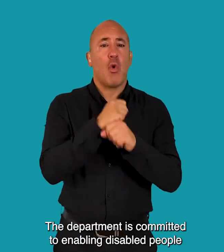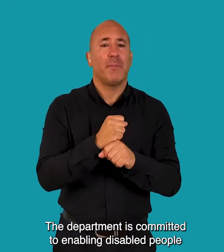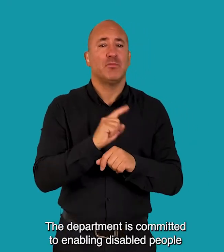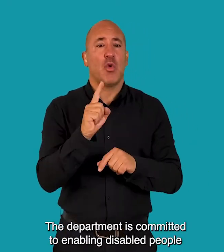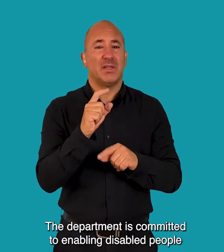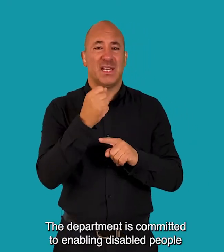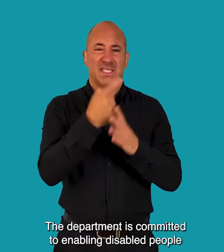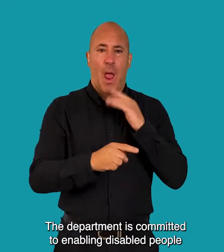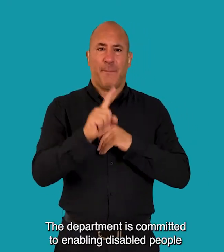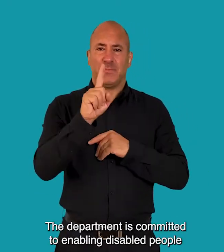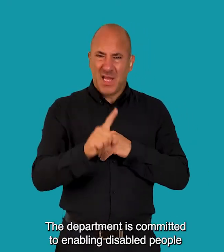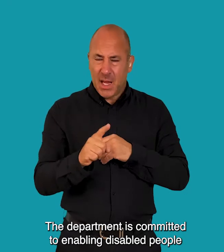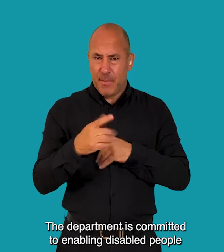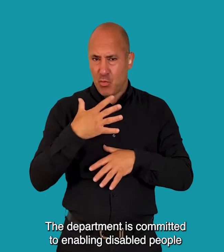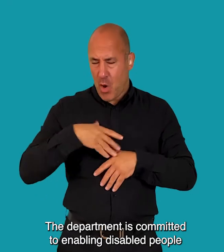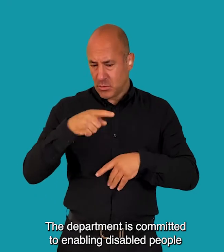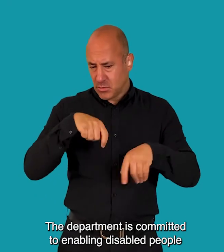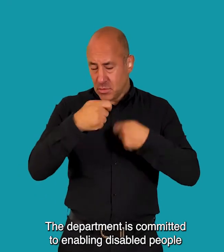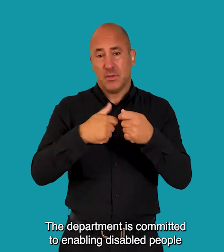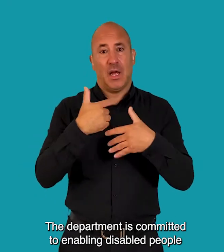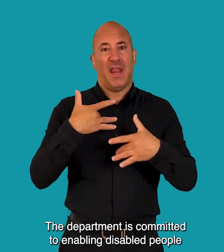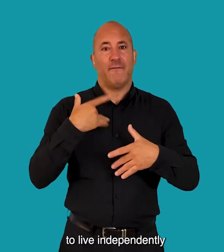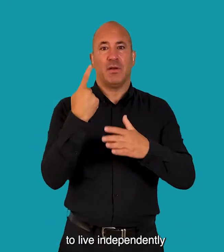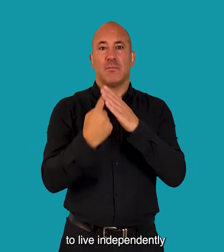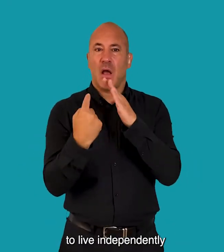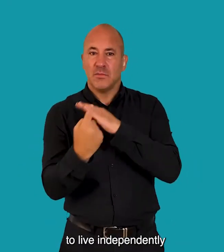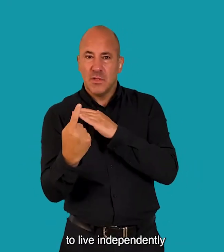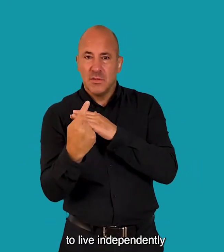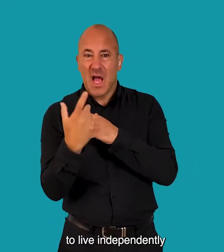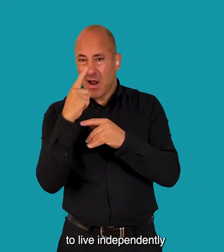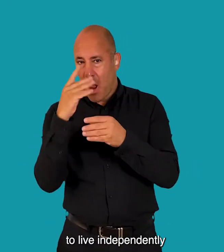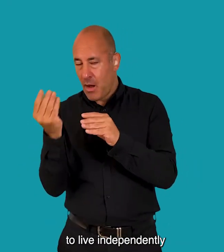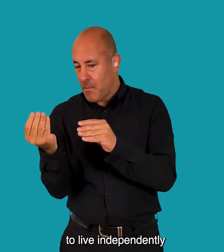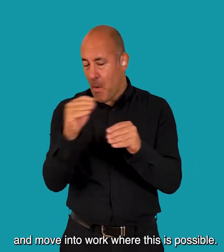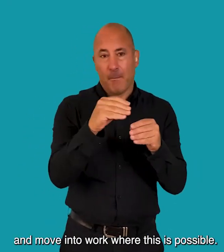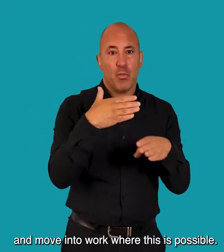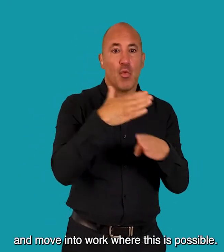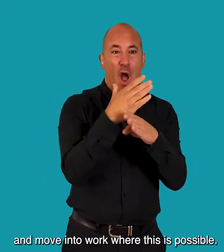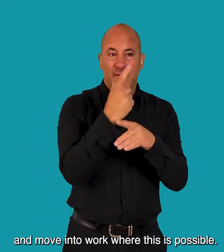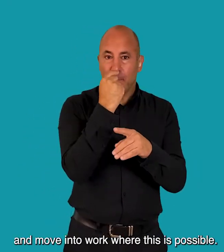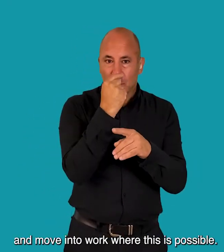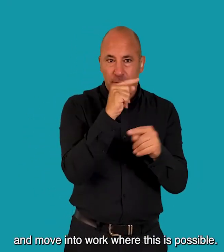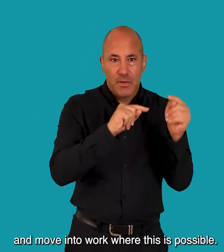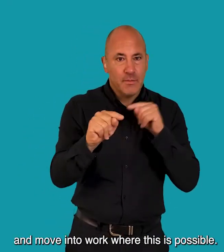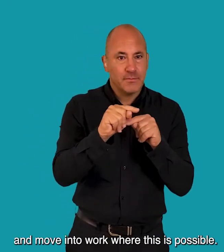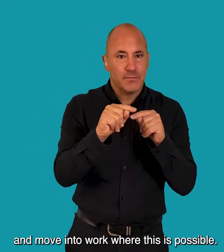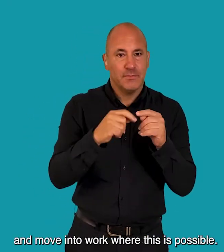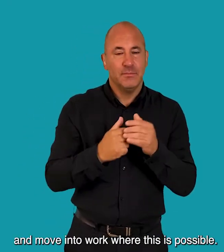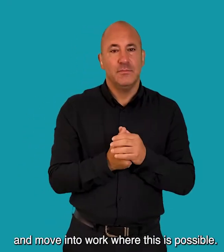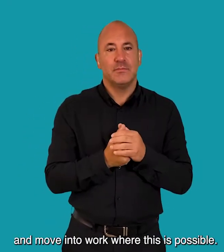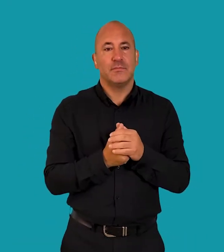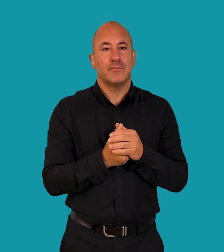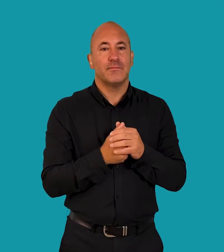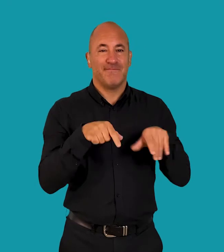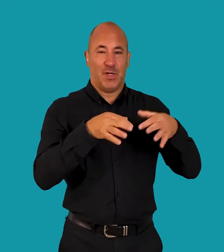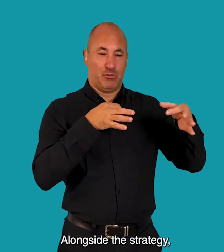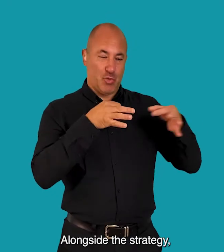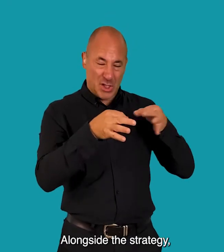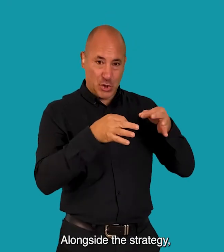department is committed to enabling disabled people to live independently and move into work where this is possible